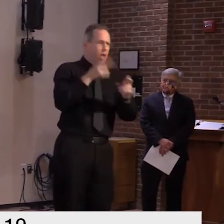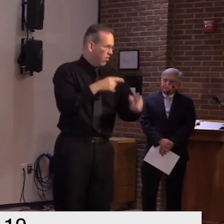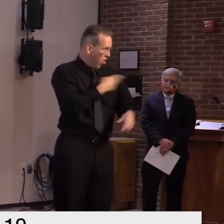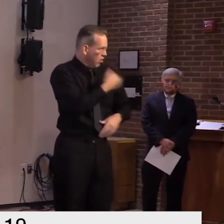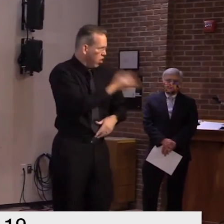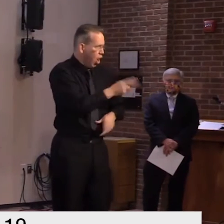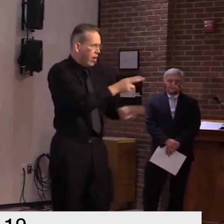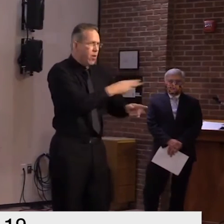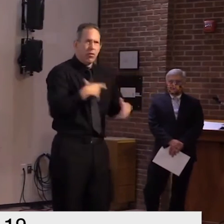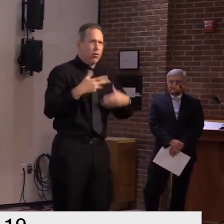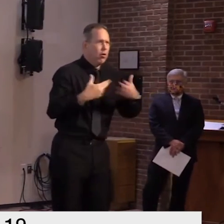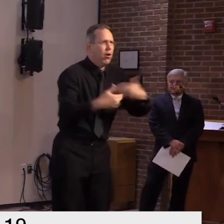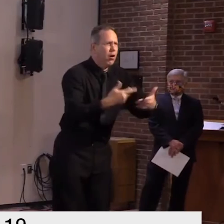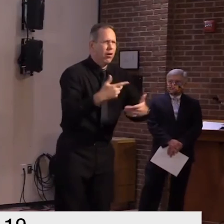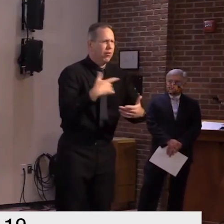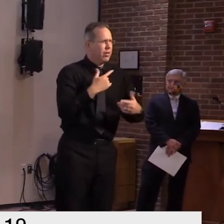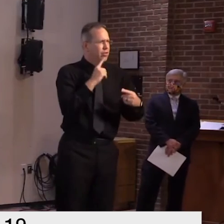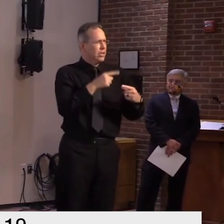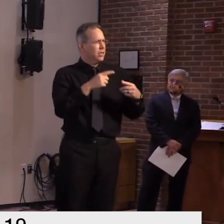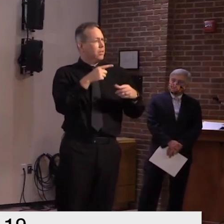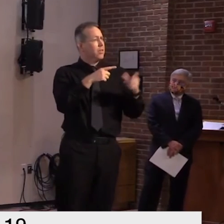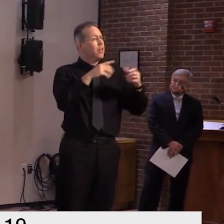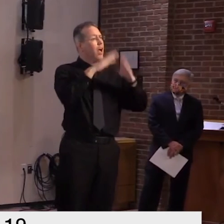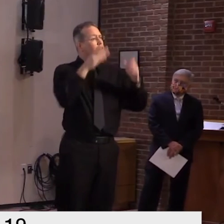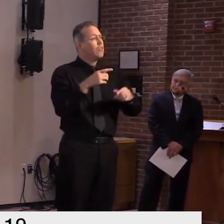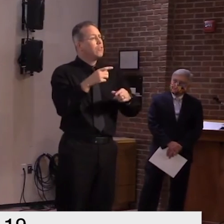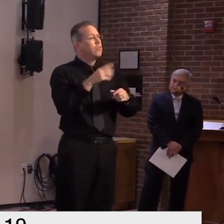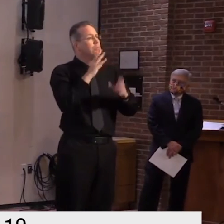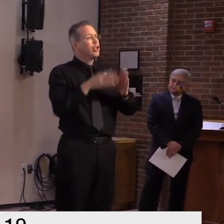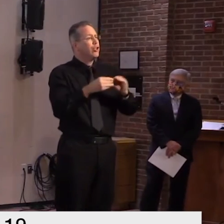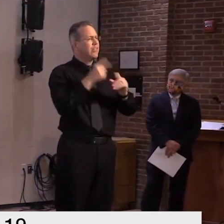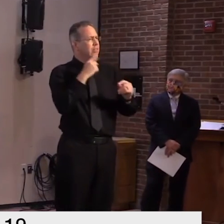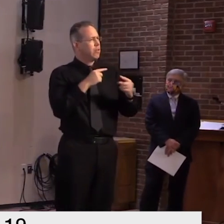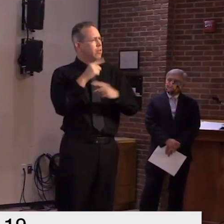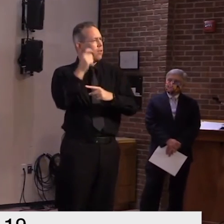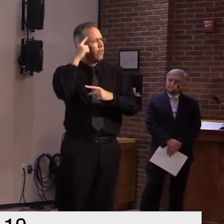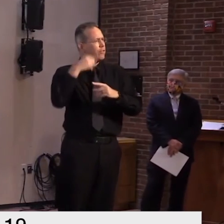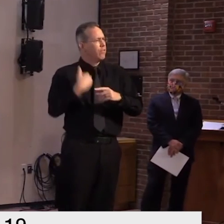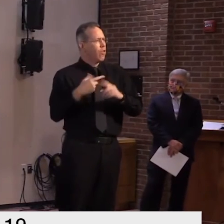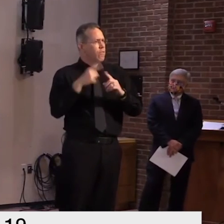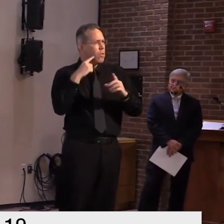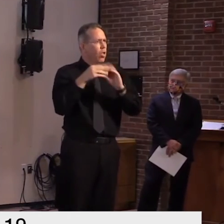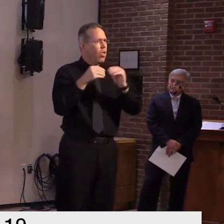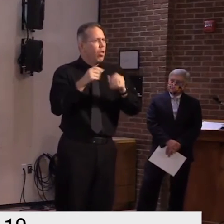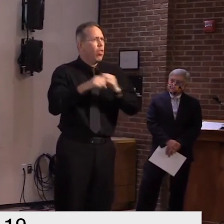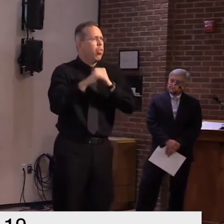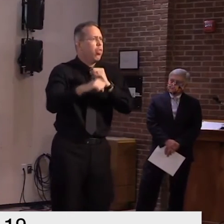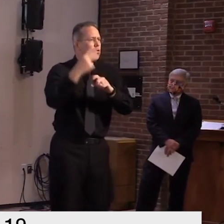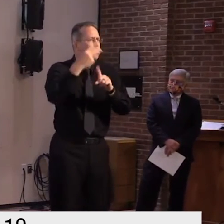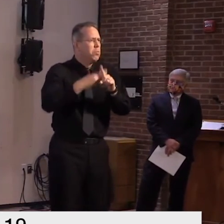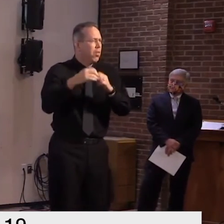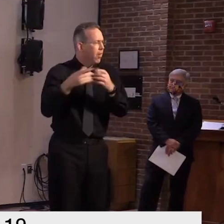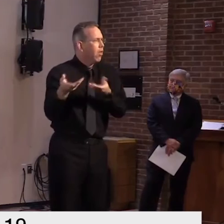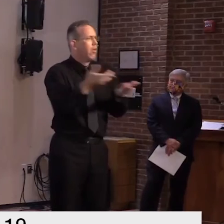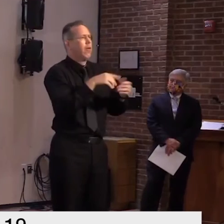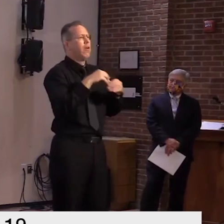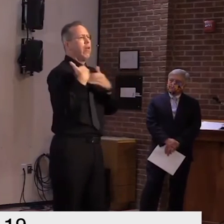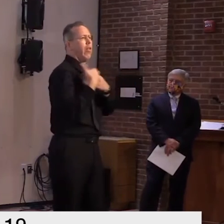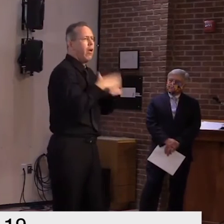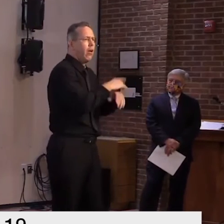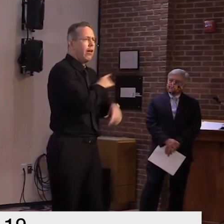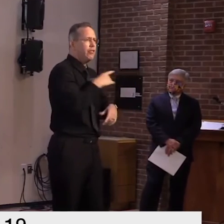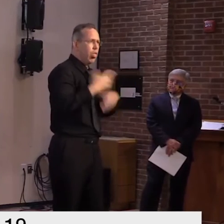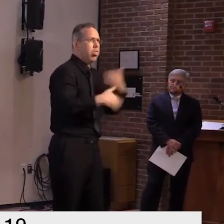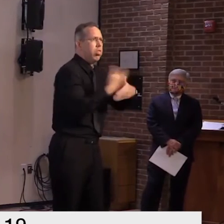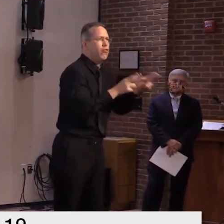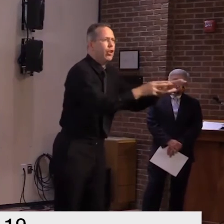later uh so i would i would say we probably had uh four weeks uh to do our work depending on the guidance that came forward but